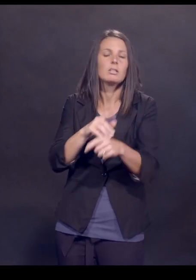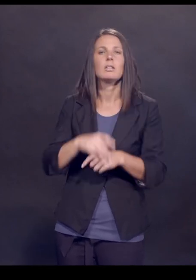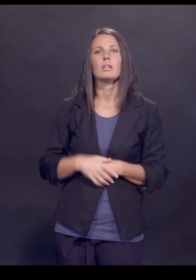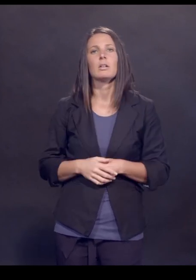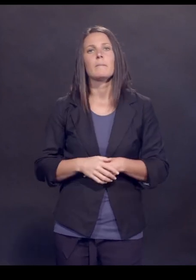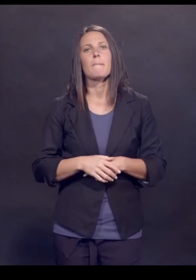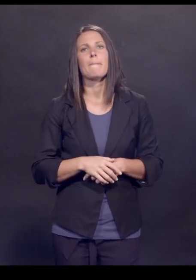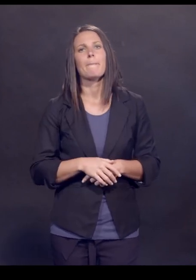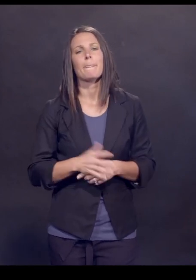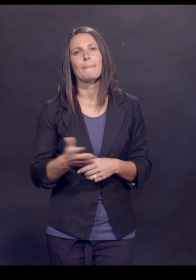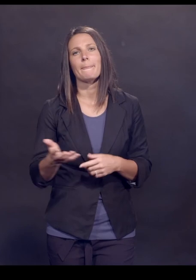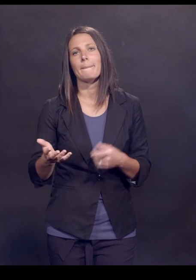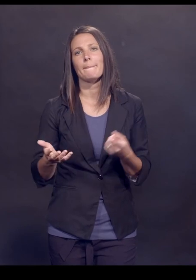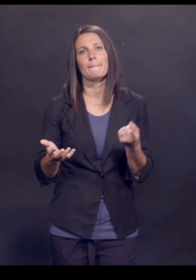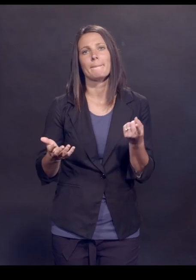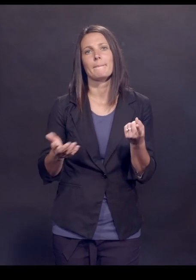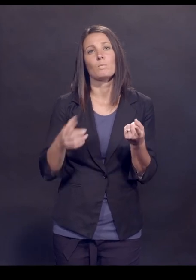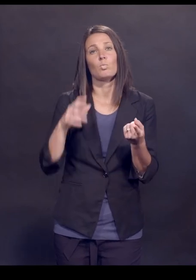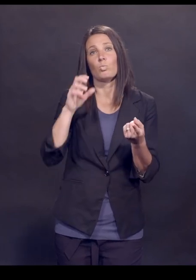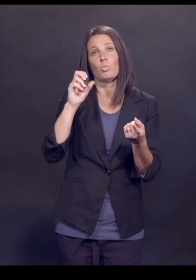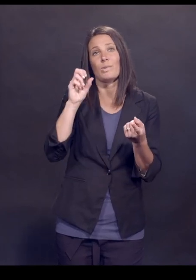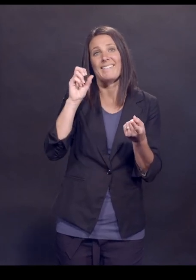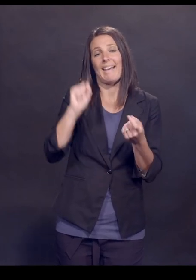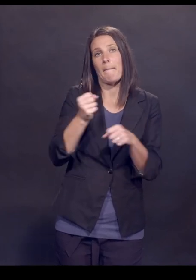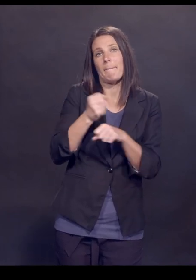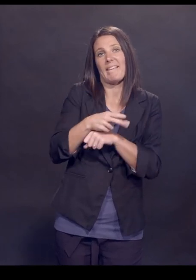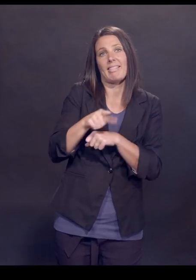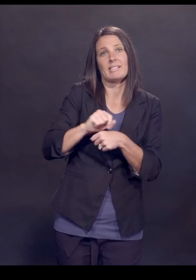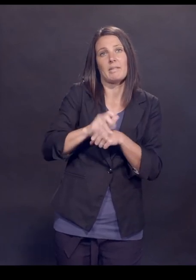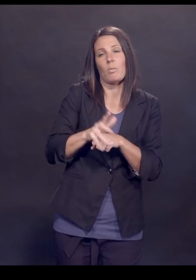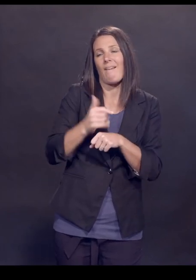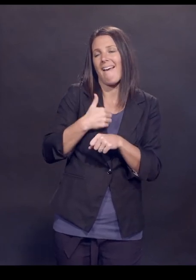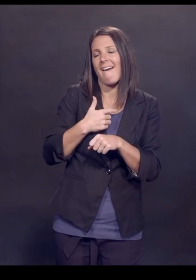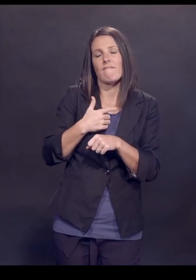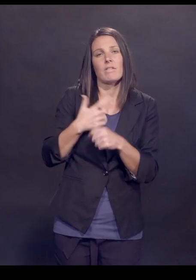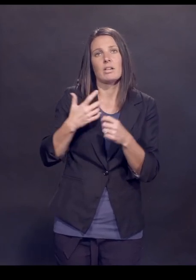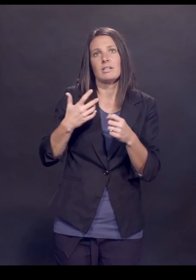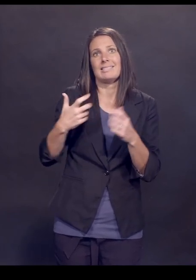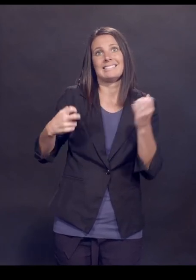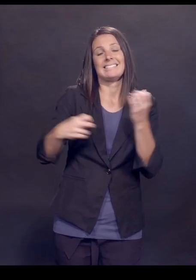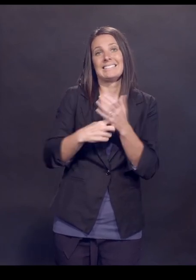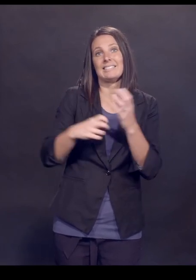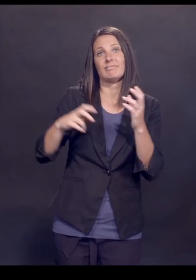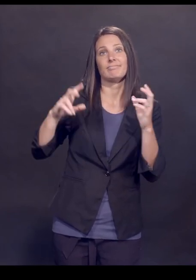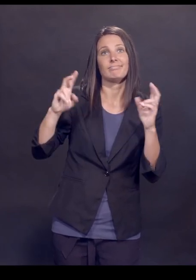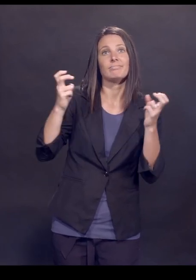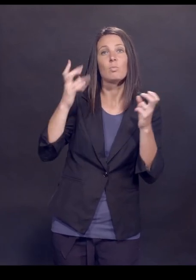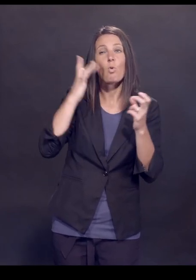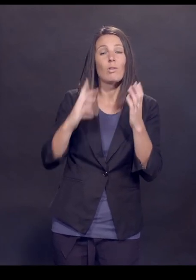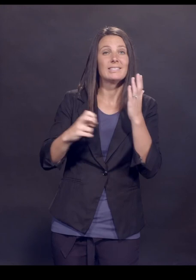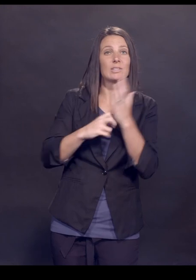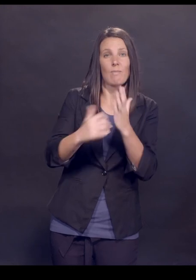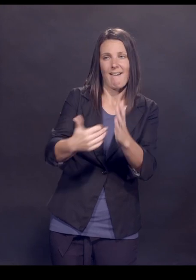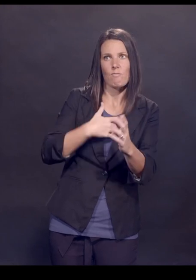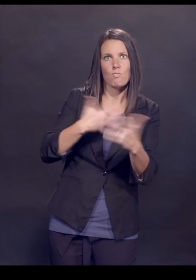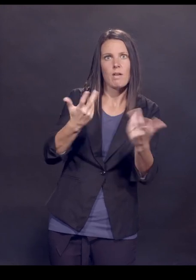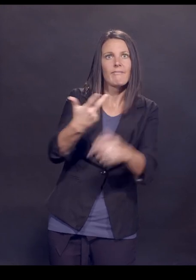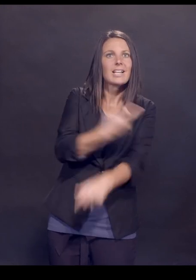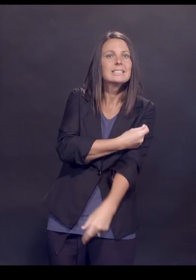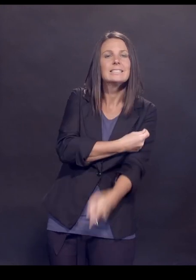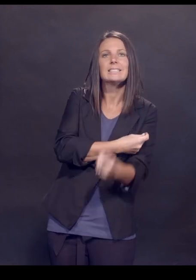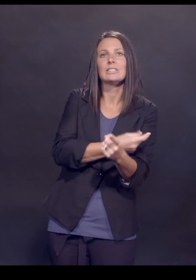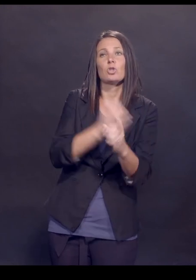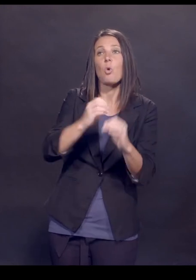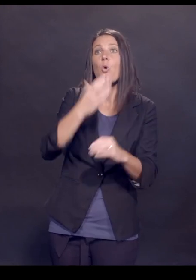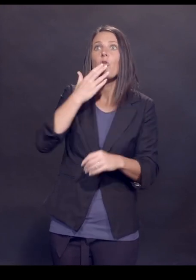think we can get out of this pandemic. We have our golden ticket out of this pandemic, and that's a vaccine. There is no good reason